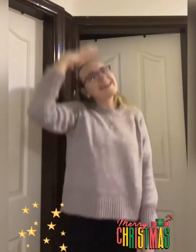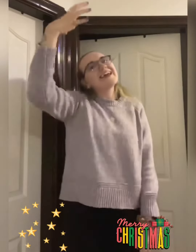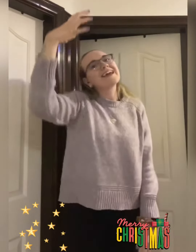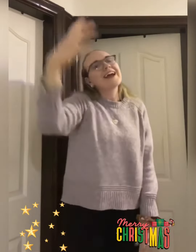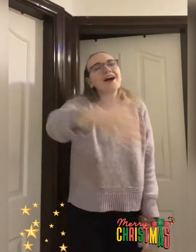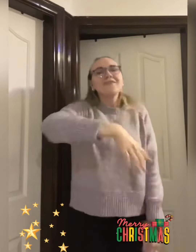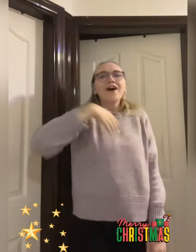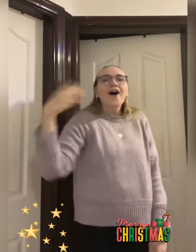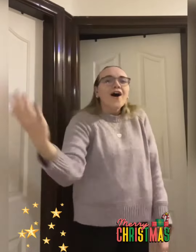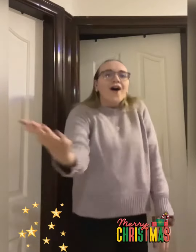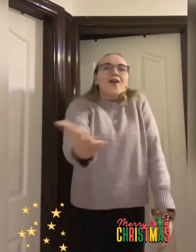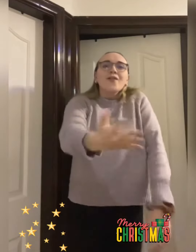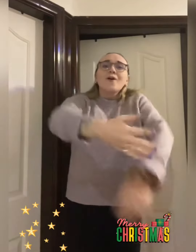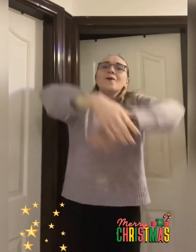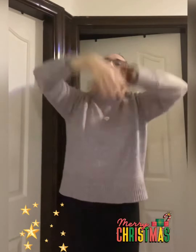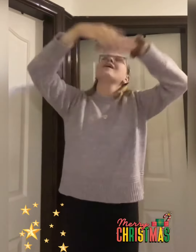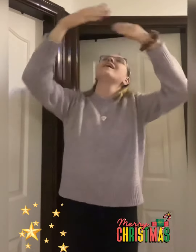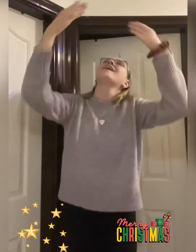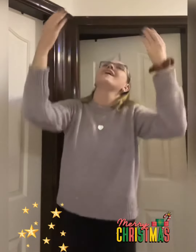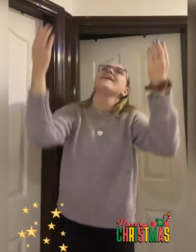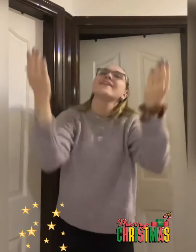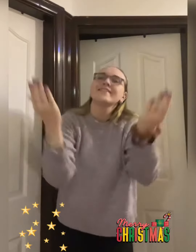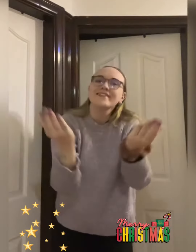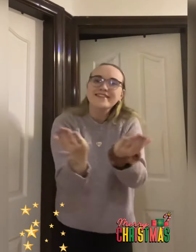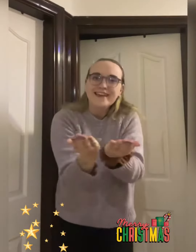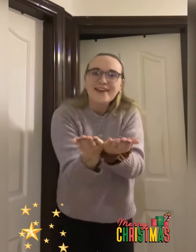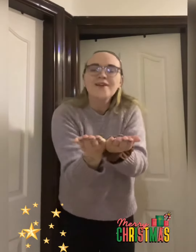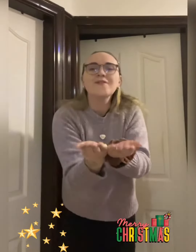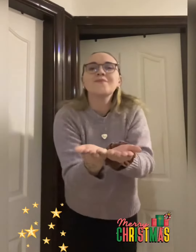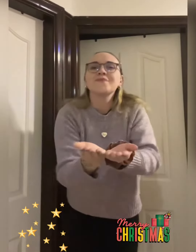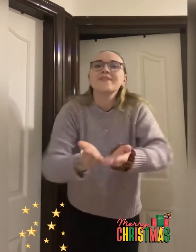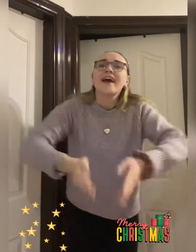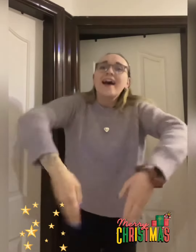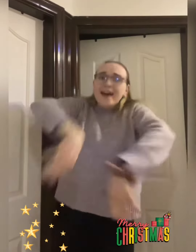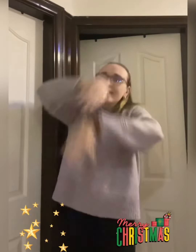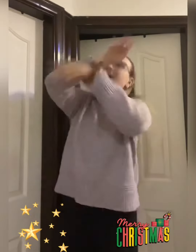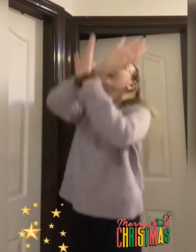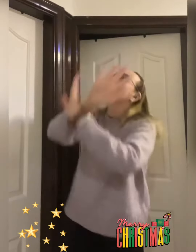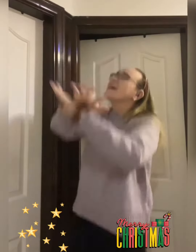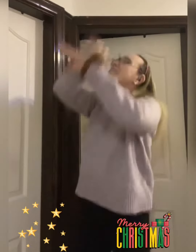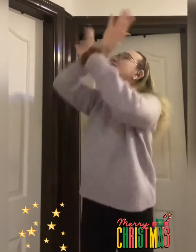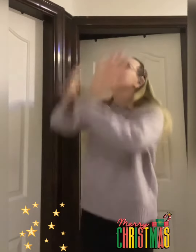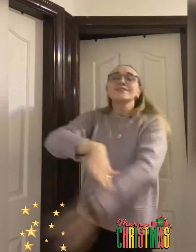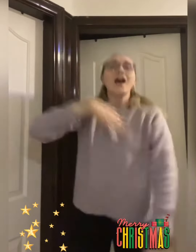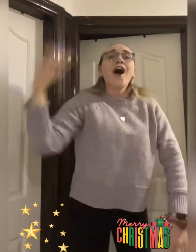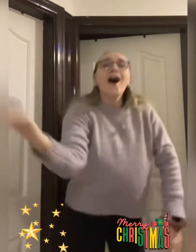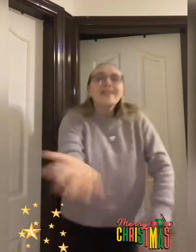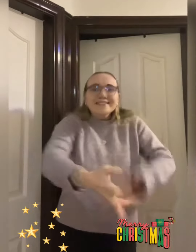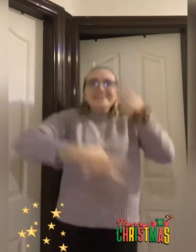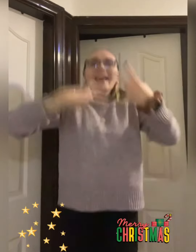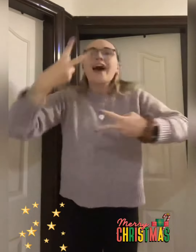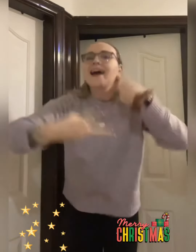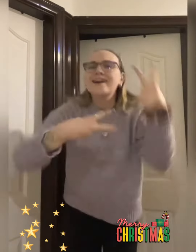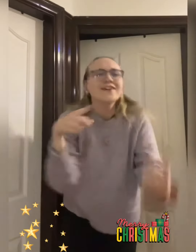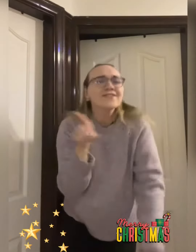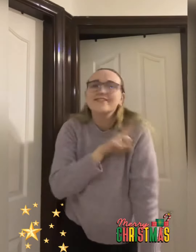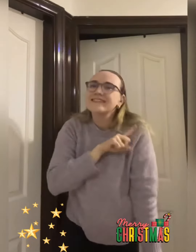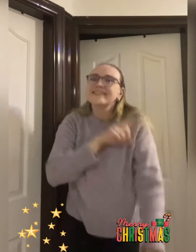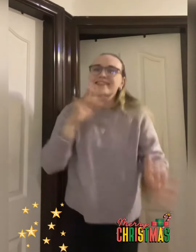King of all the world. And all the angels sang for him,